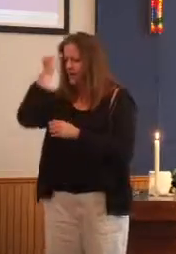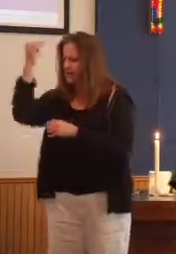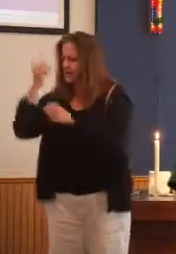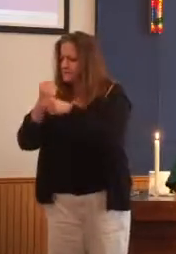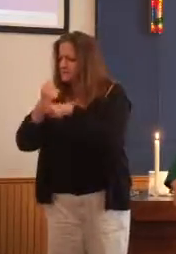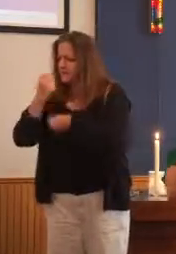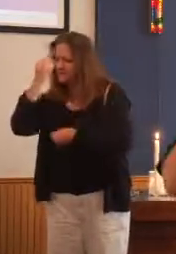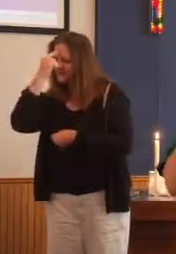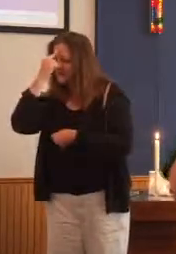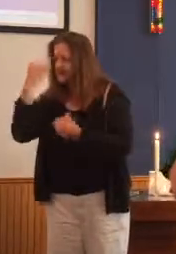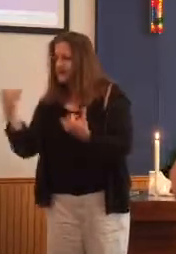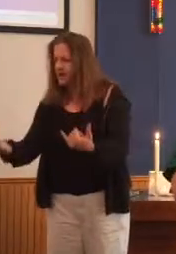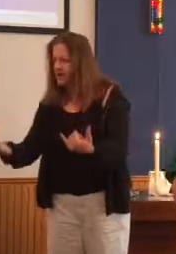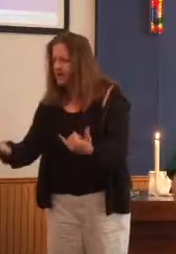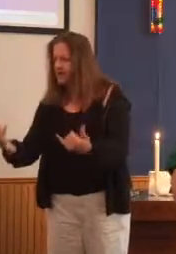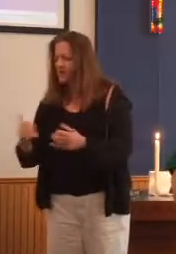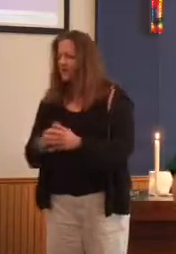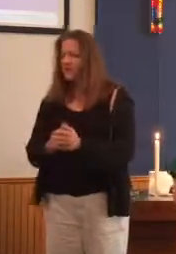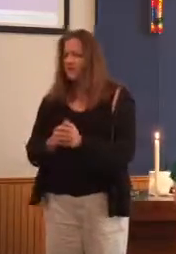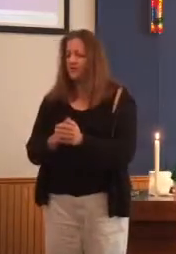You know, should we honor without question